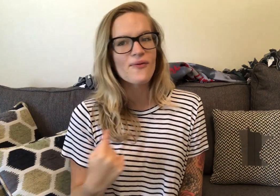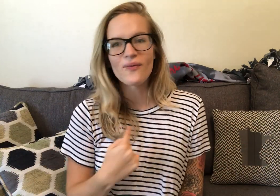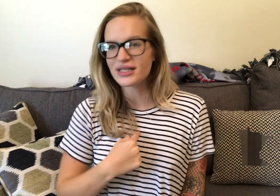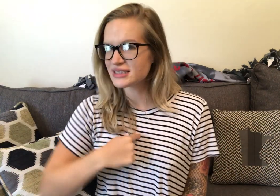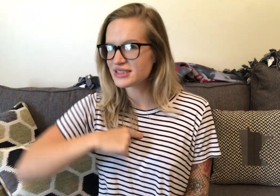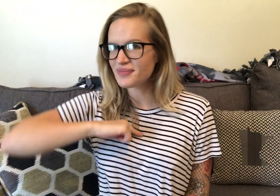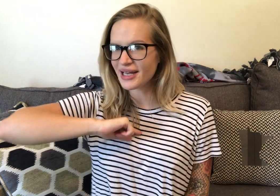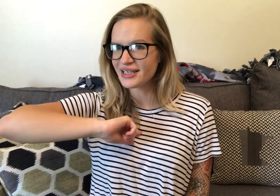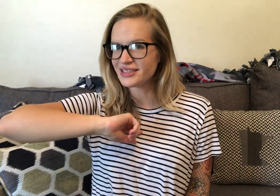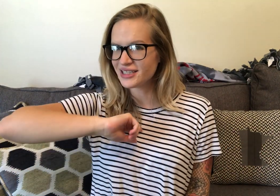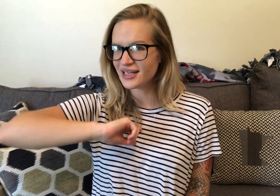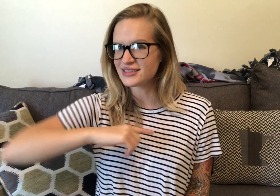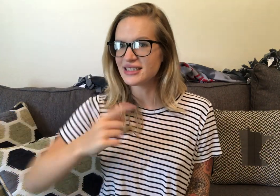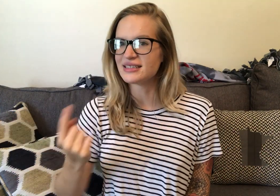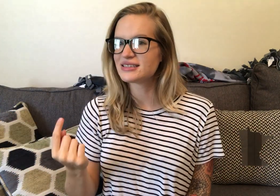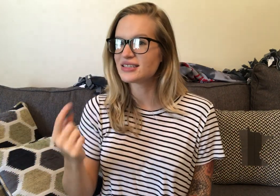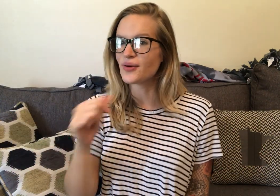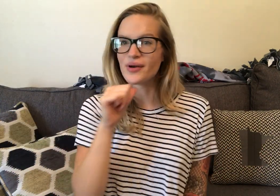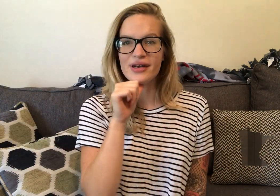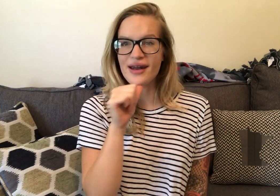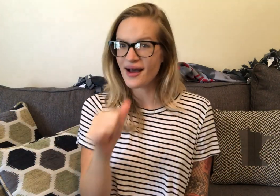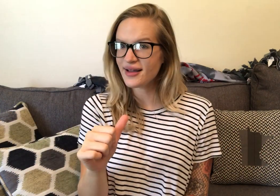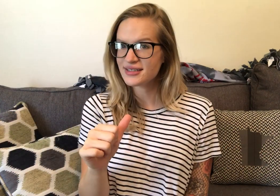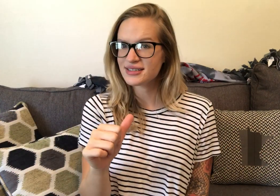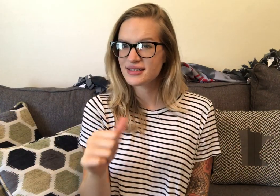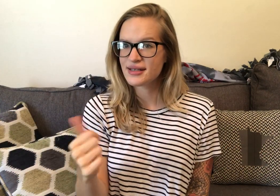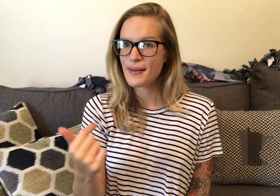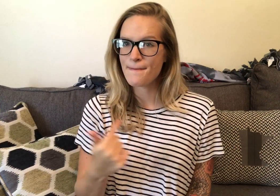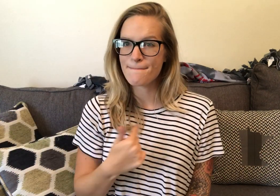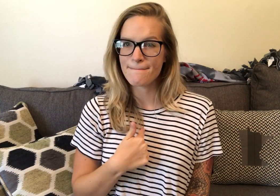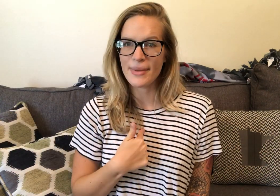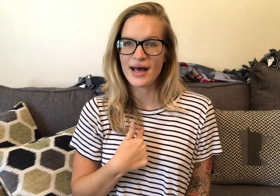wasn't my intention. So not. My.